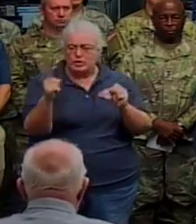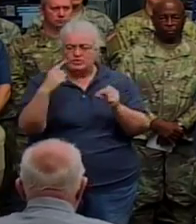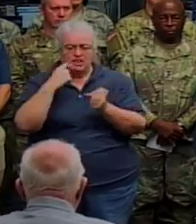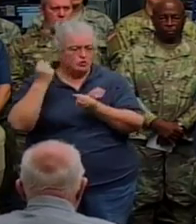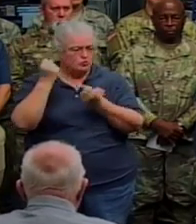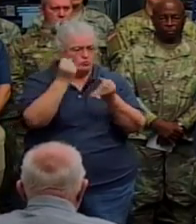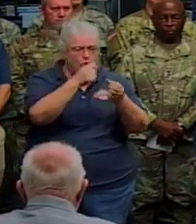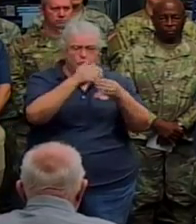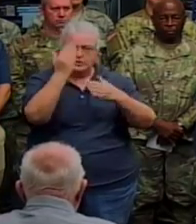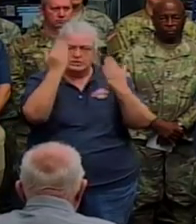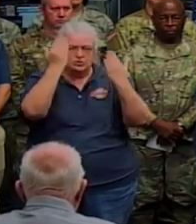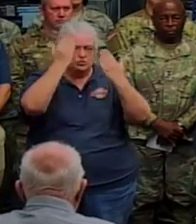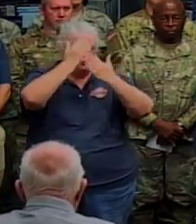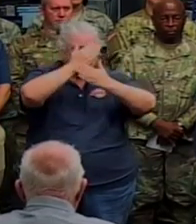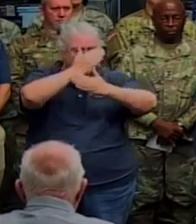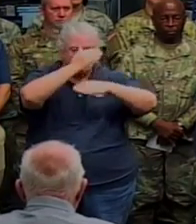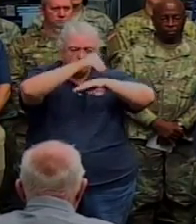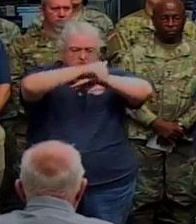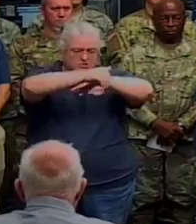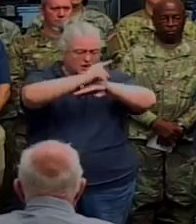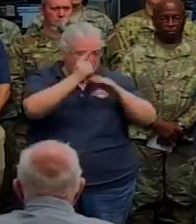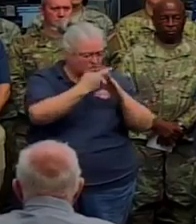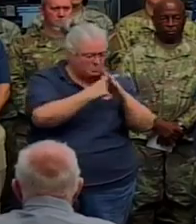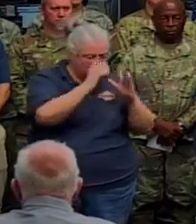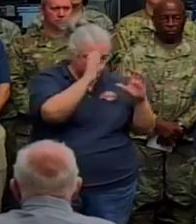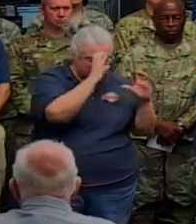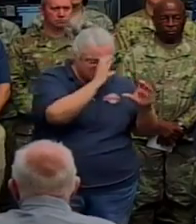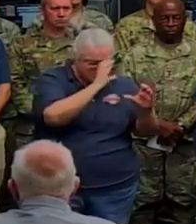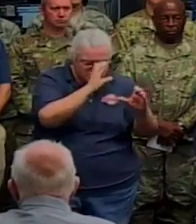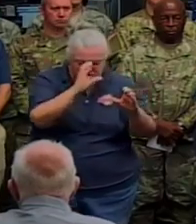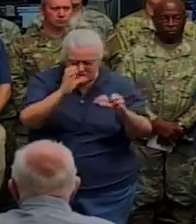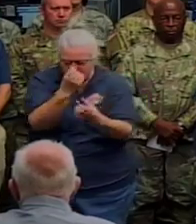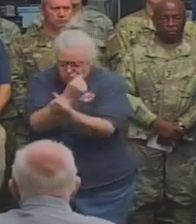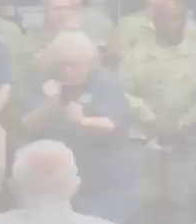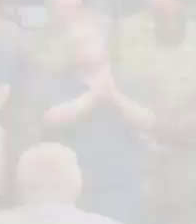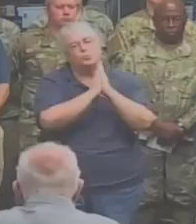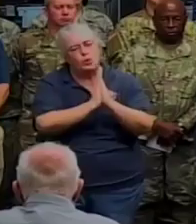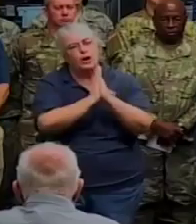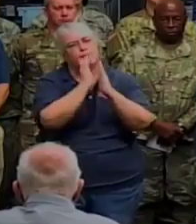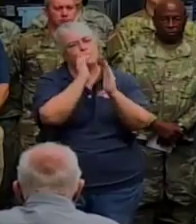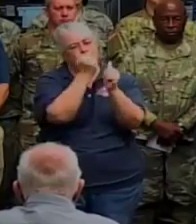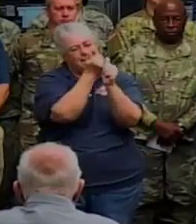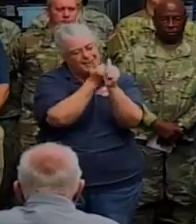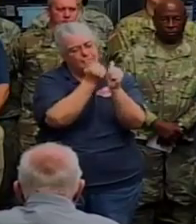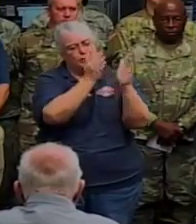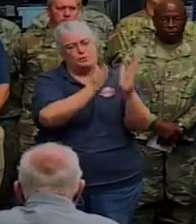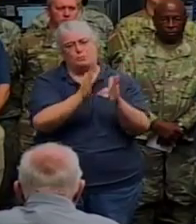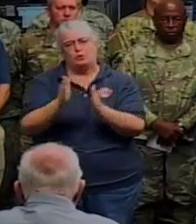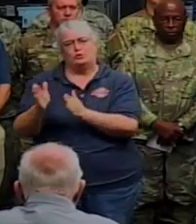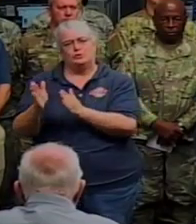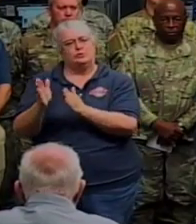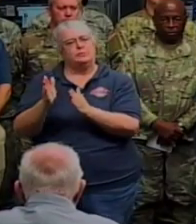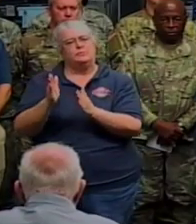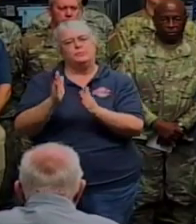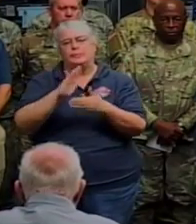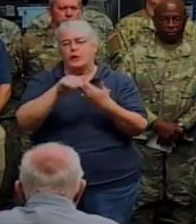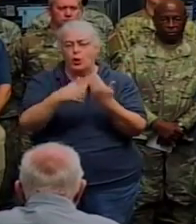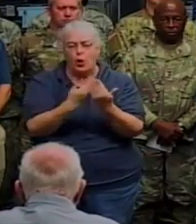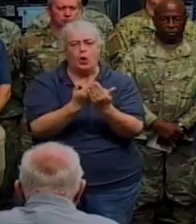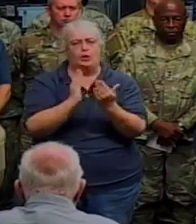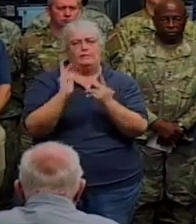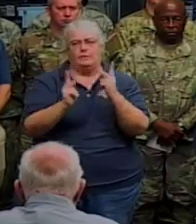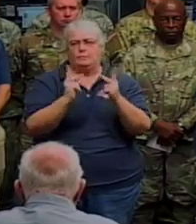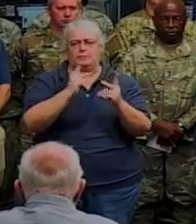light last night to begin rescues, and there are a lot of other people that went with them. Our law enforcement and first responders are heroes